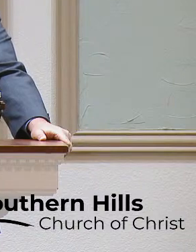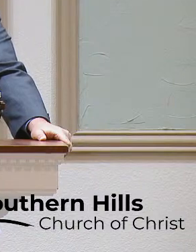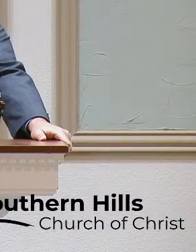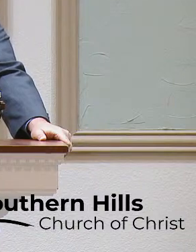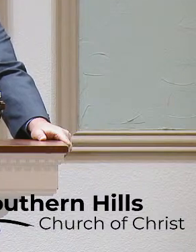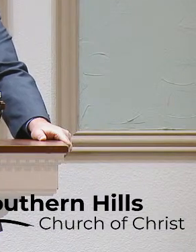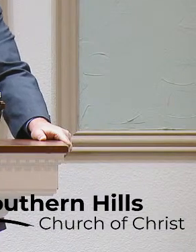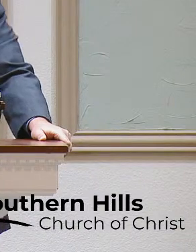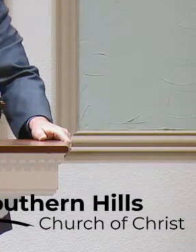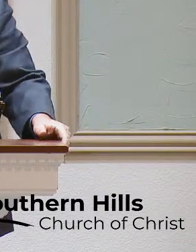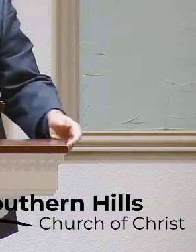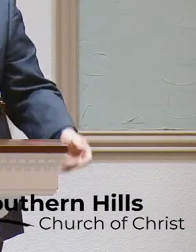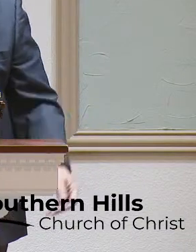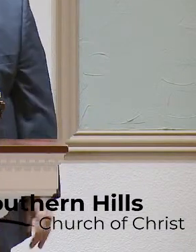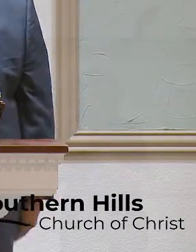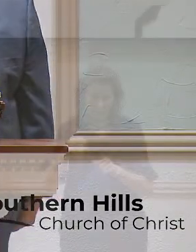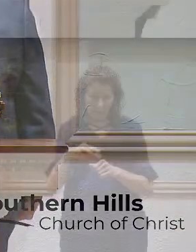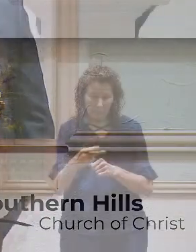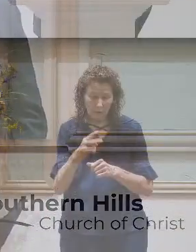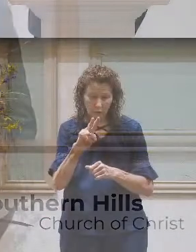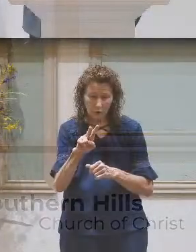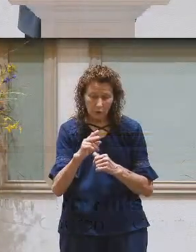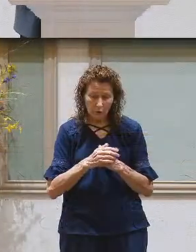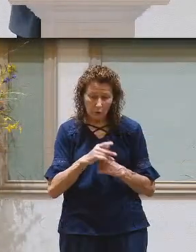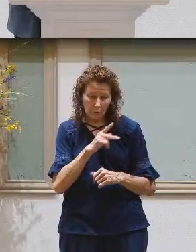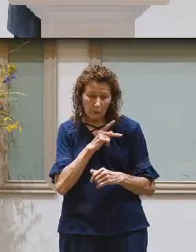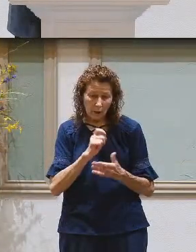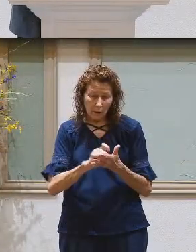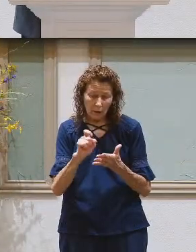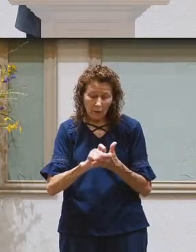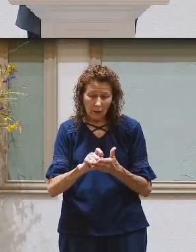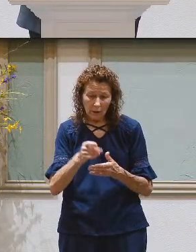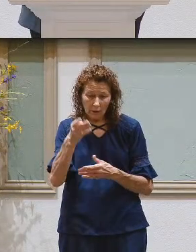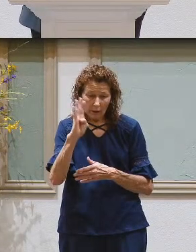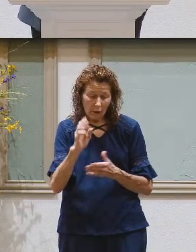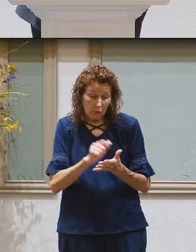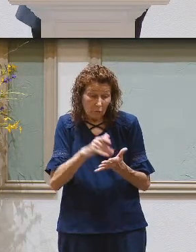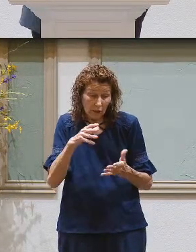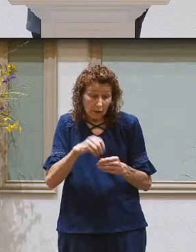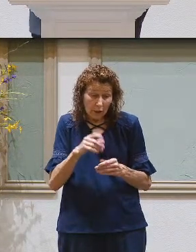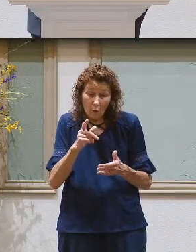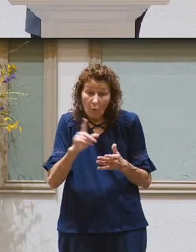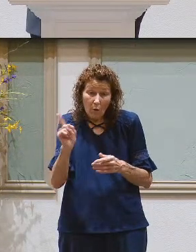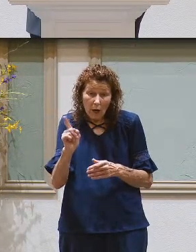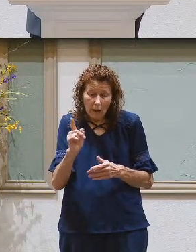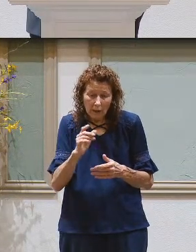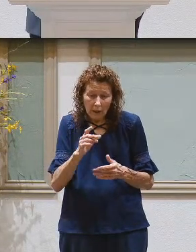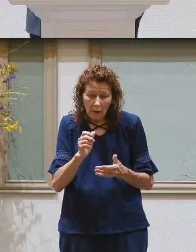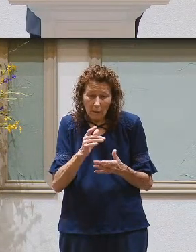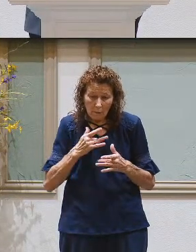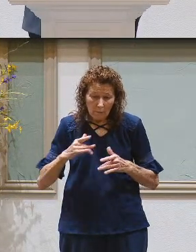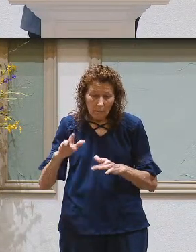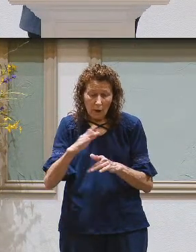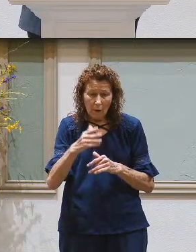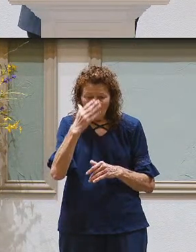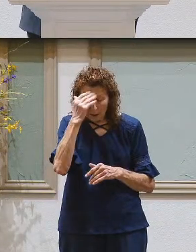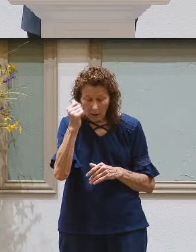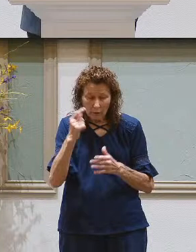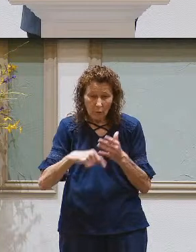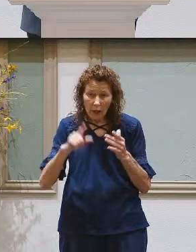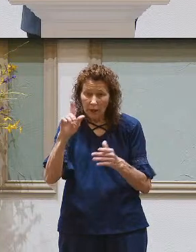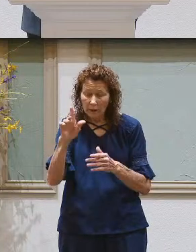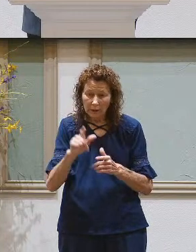We continue in Ephesians 2 where Paul writes this but God being rich in what? Mercy because of his what?